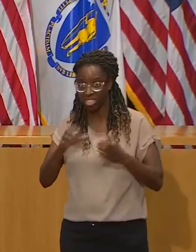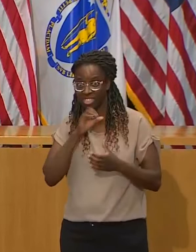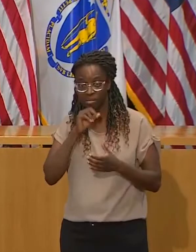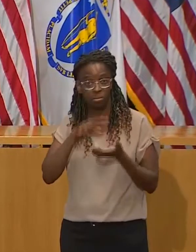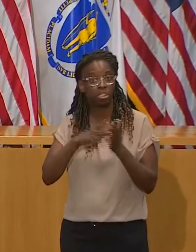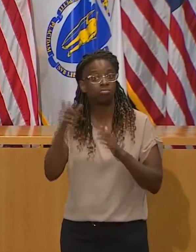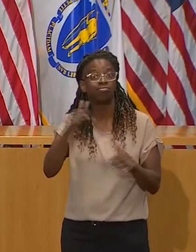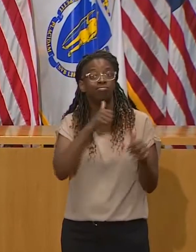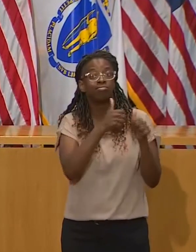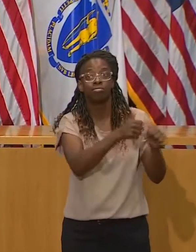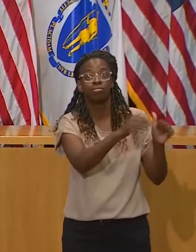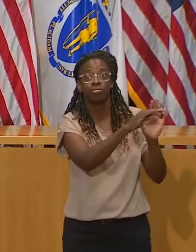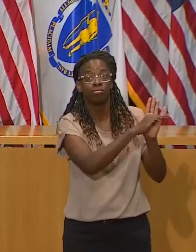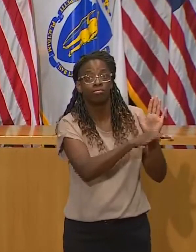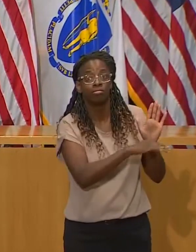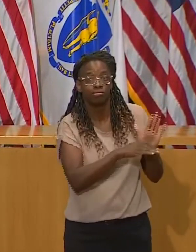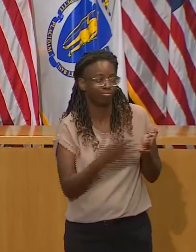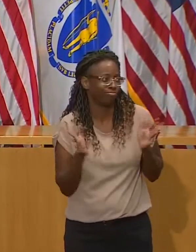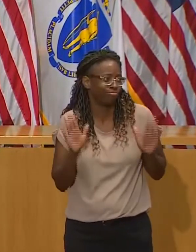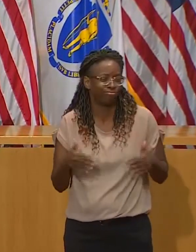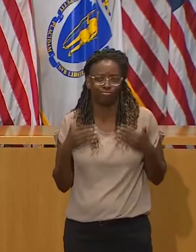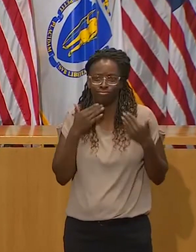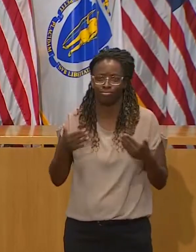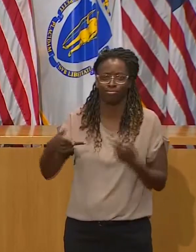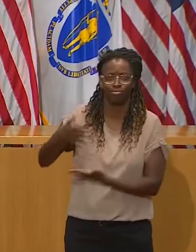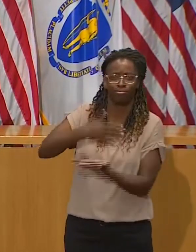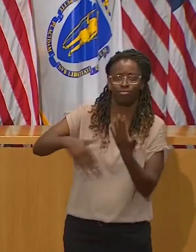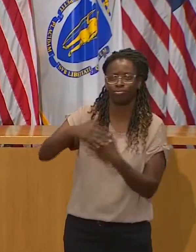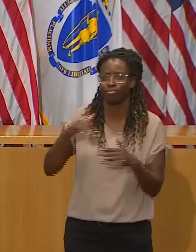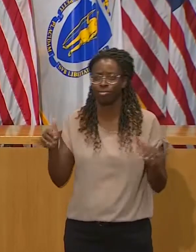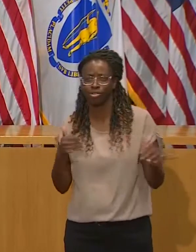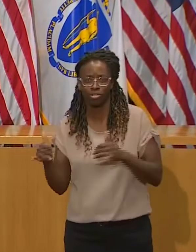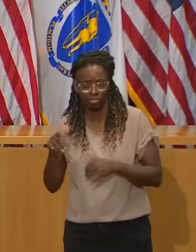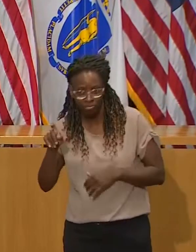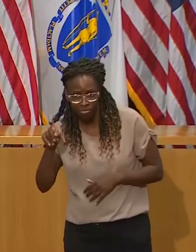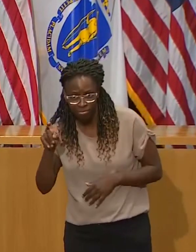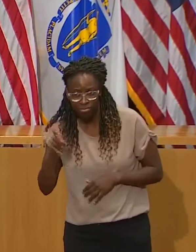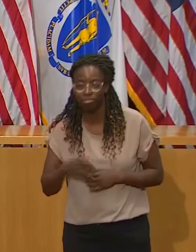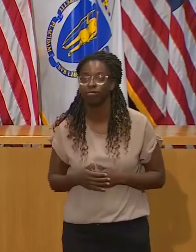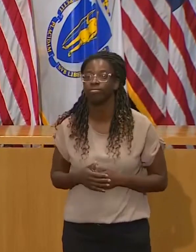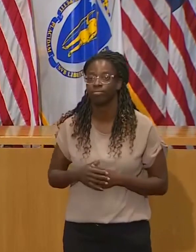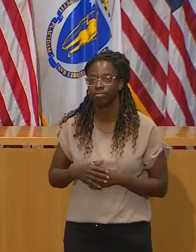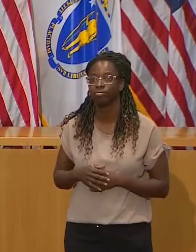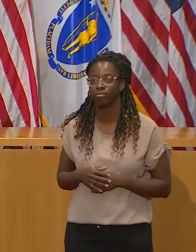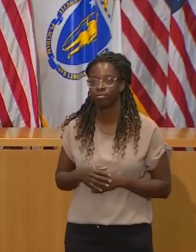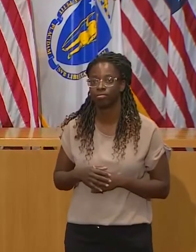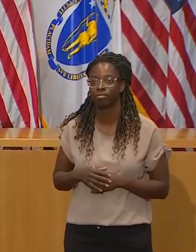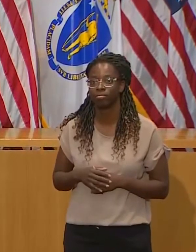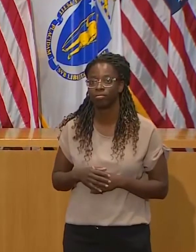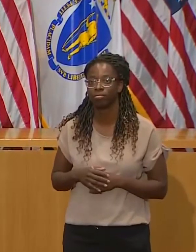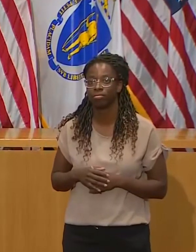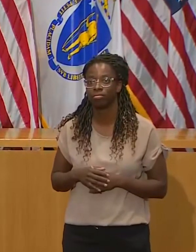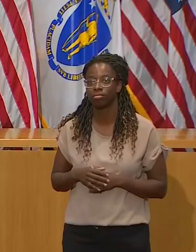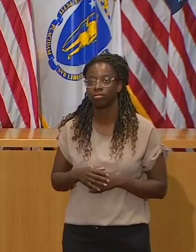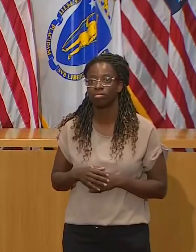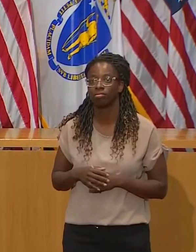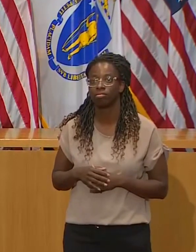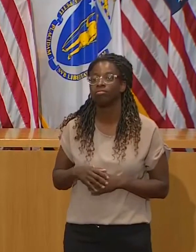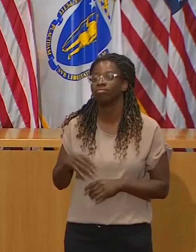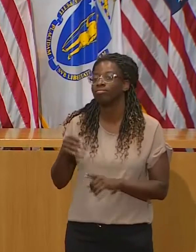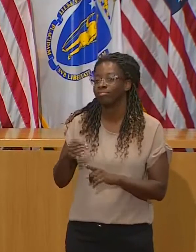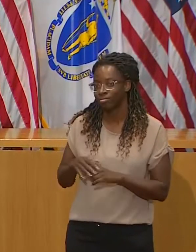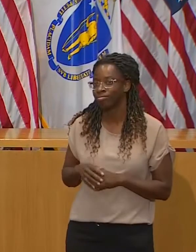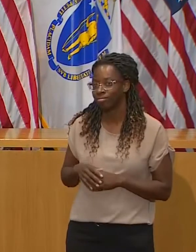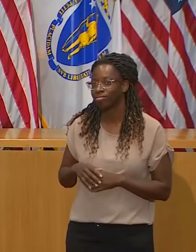okay? I mean, part of what I take from this is a lot of people, they are definitely having these gatherings. That's